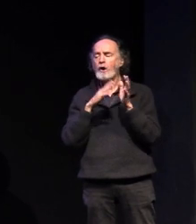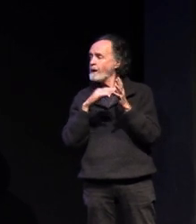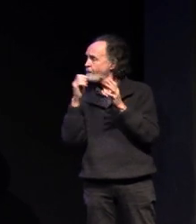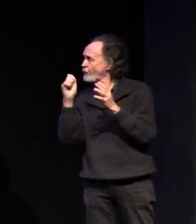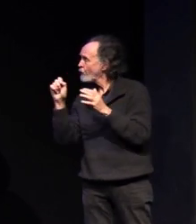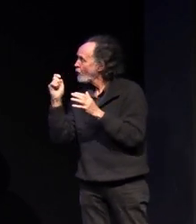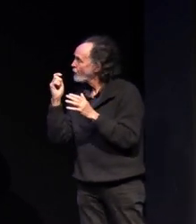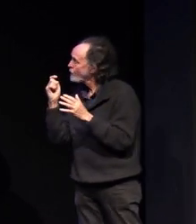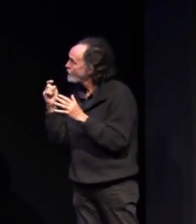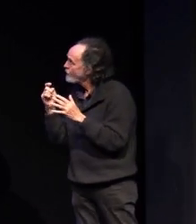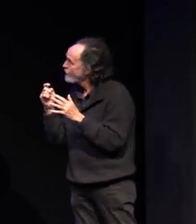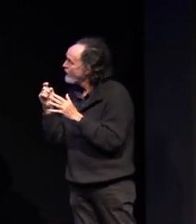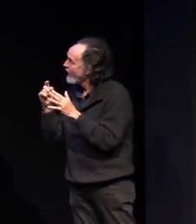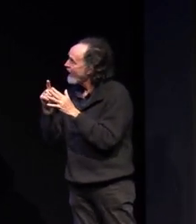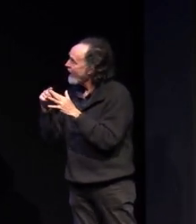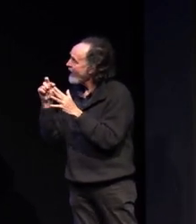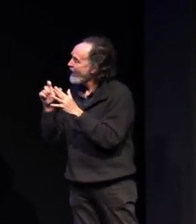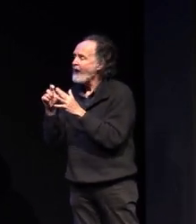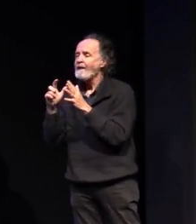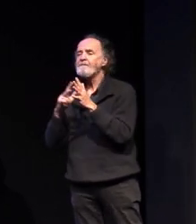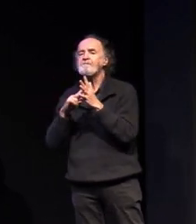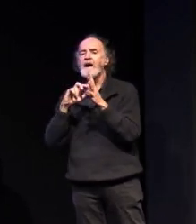which students select from a list